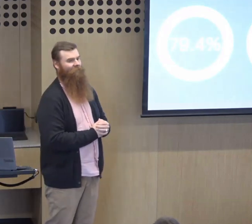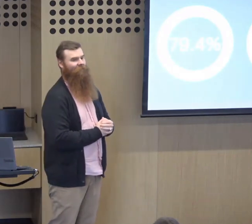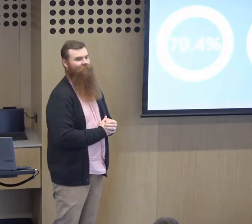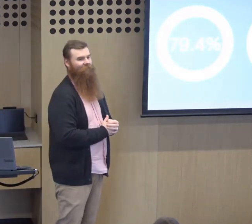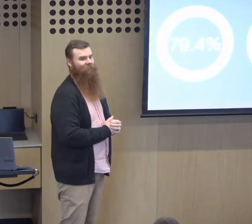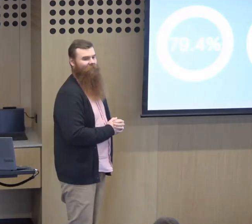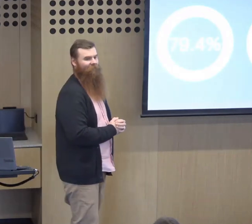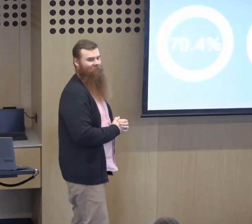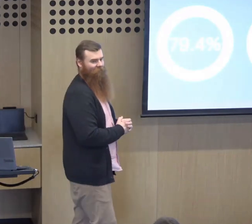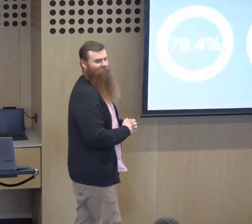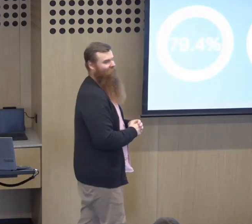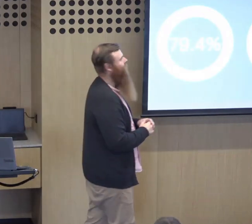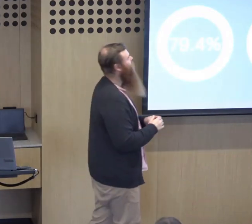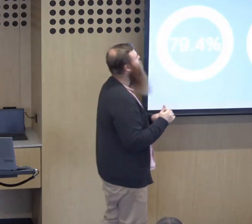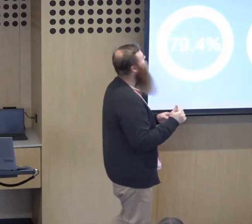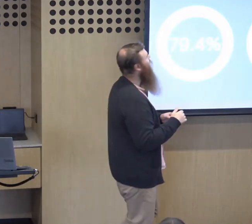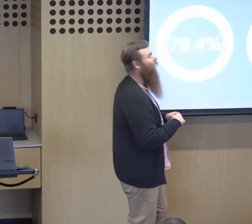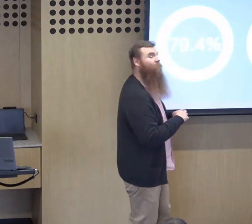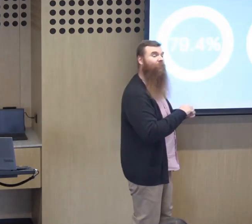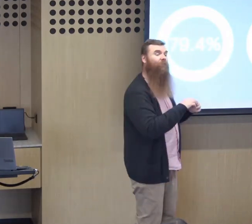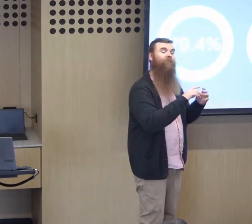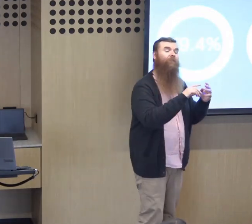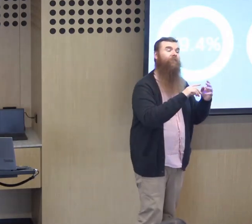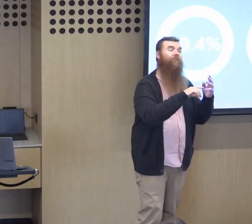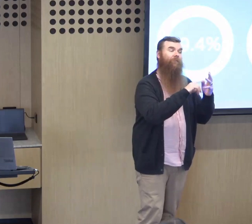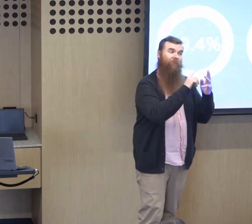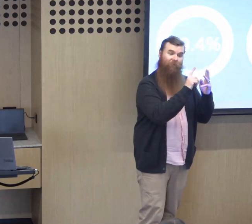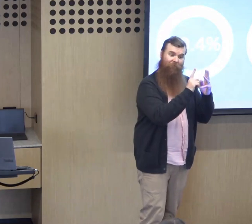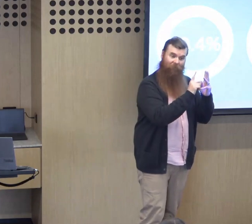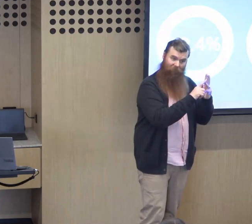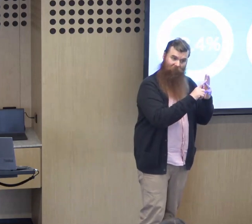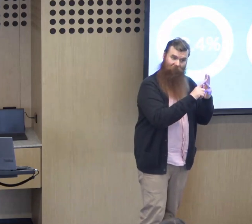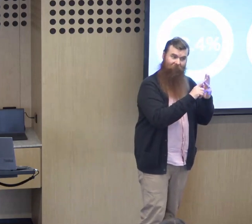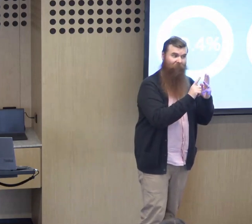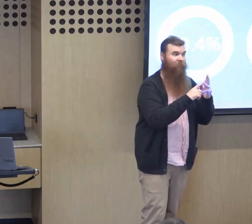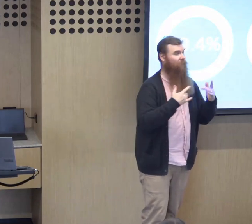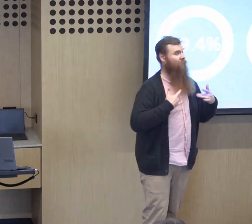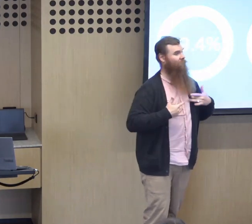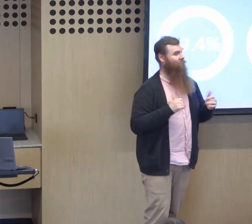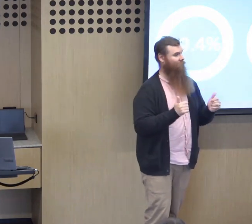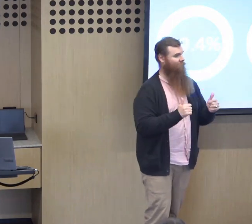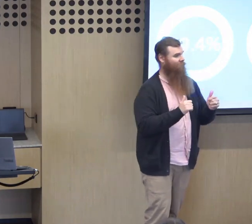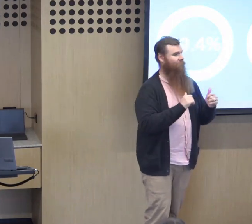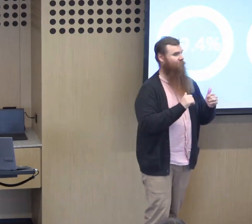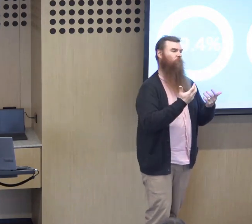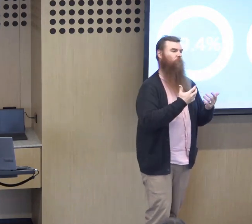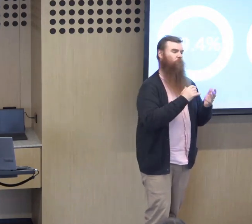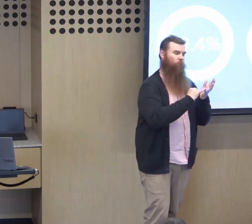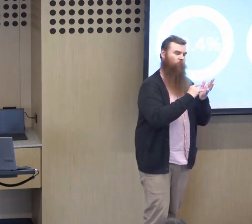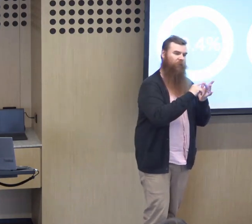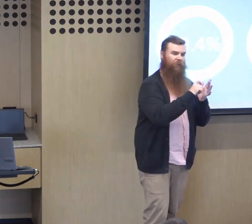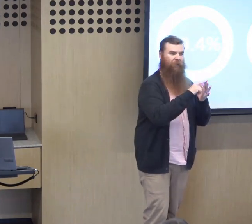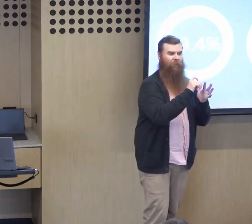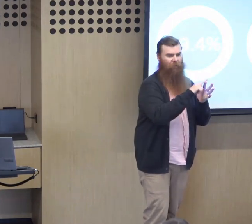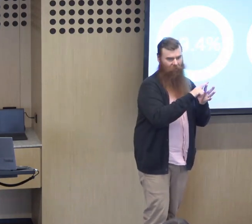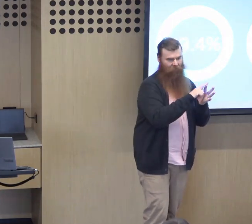18. Have they experienced depression in their life? The third group or question that I